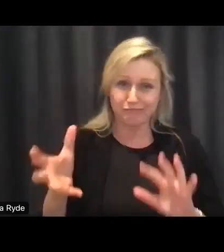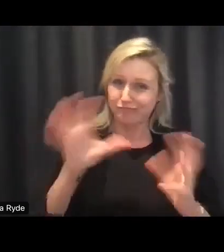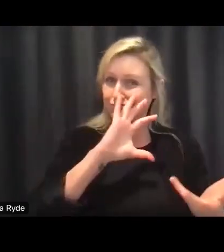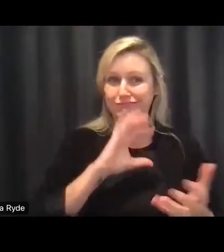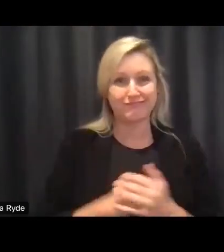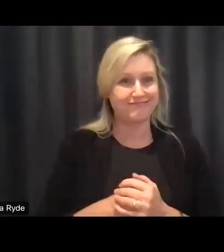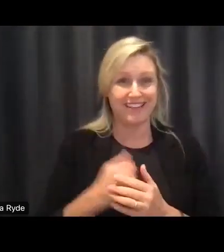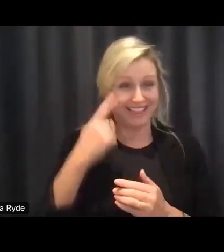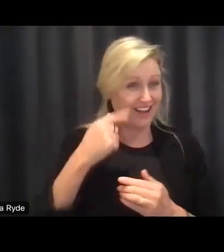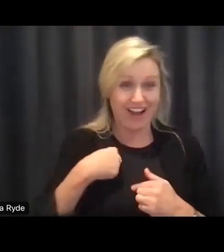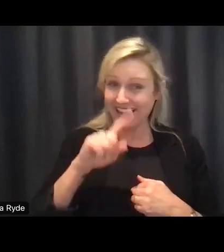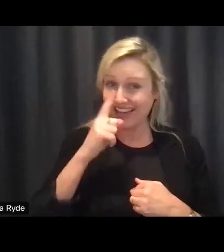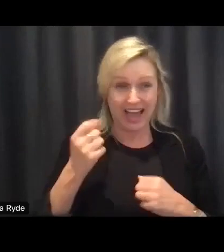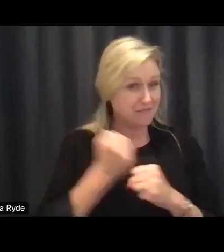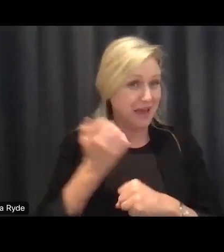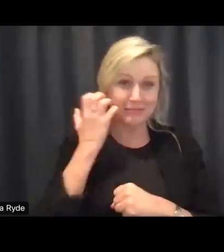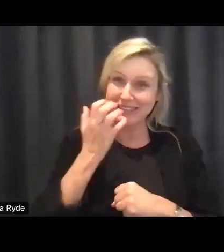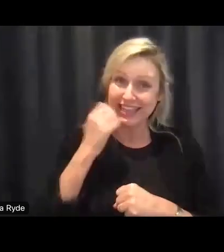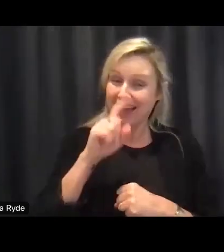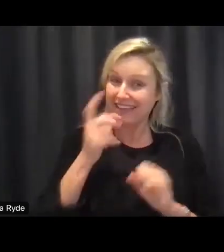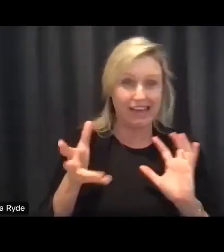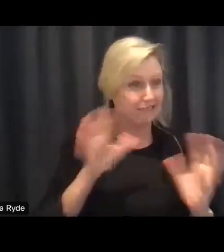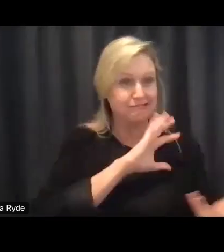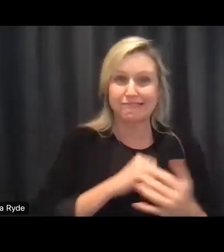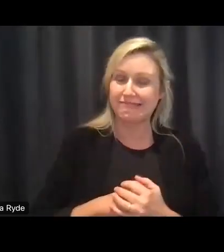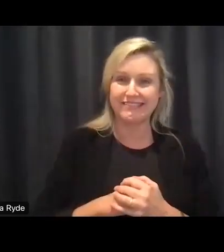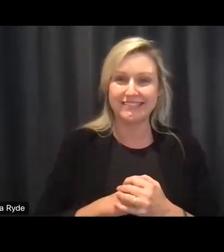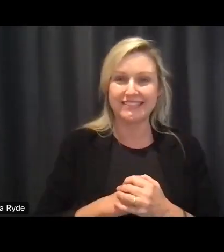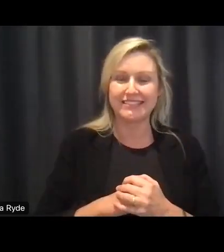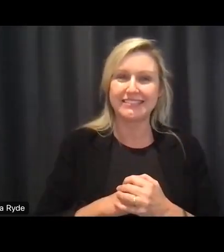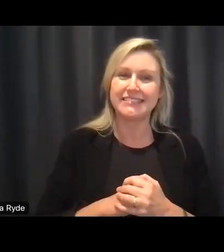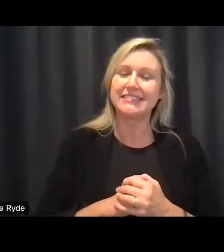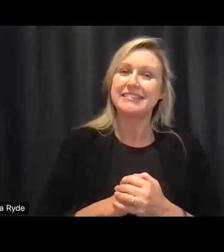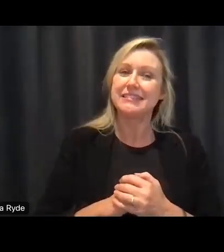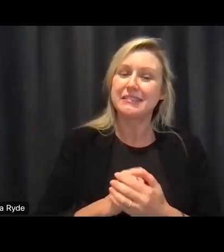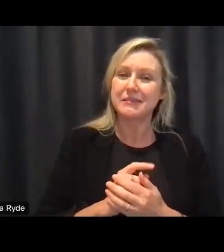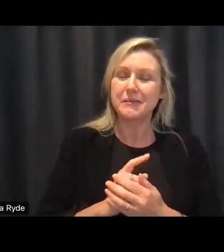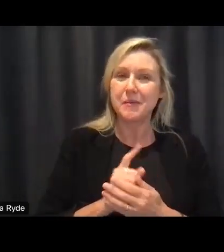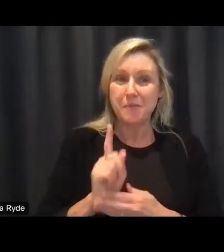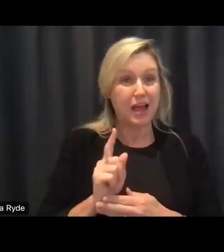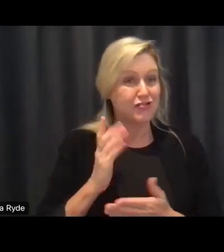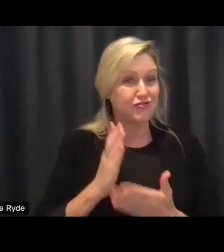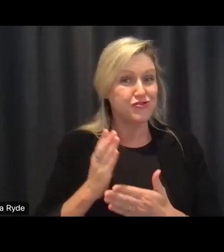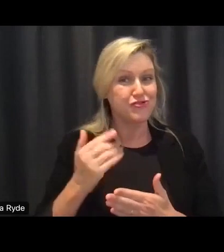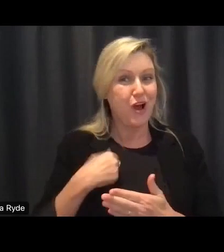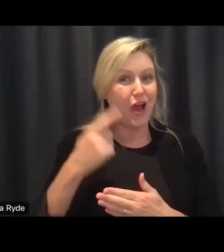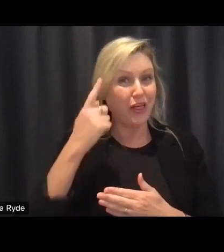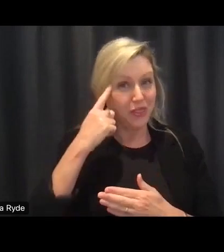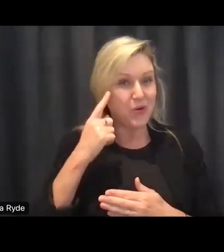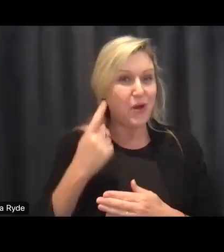screw up um except if i'm being honest the word i really thought of starts with an f